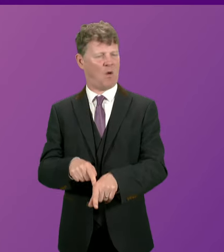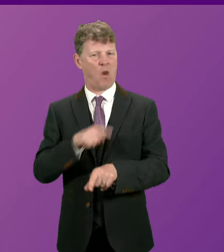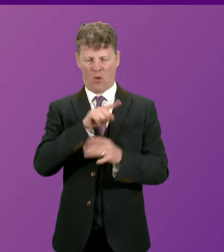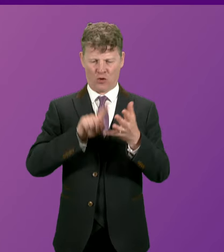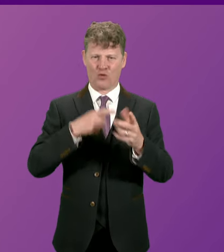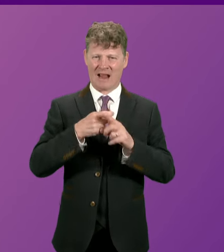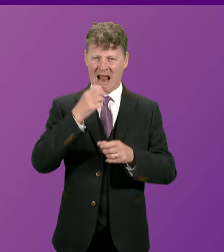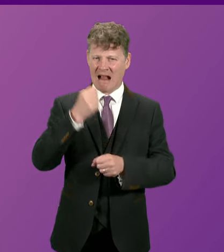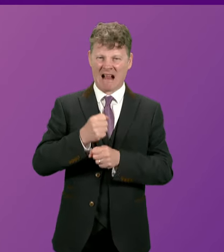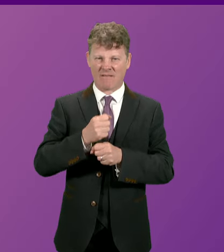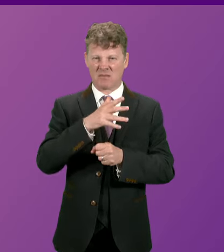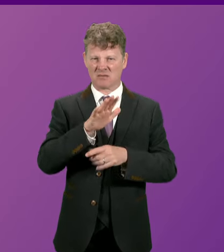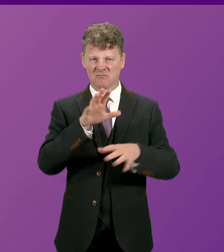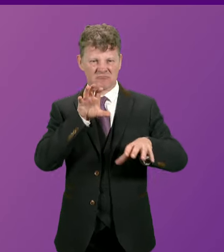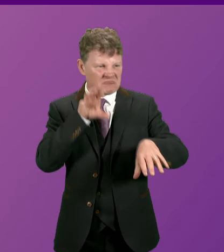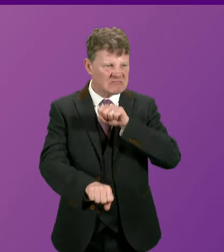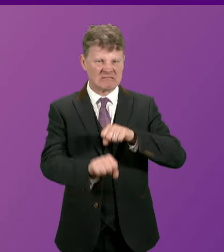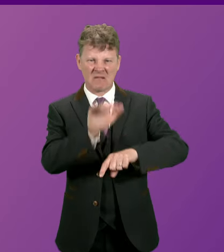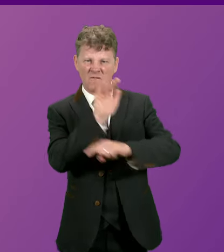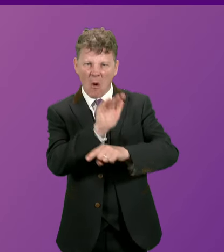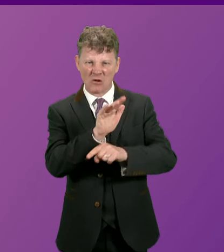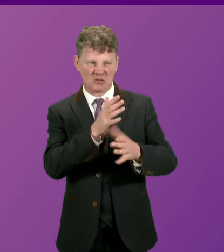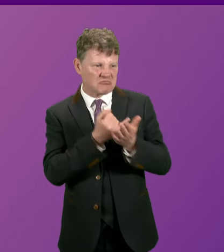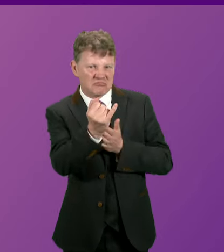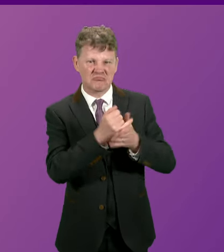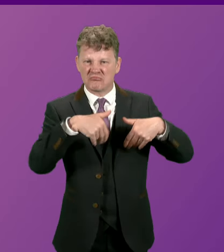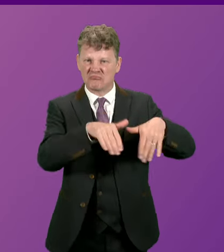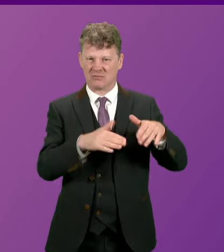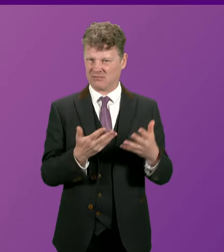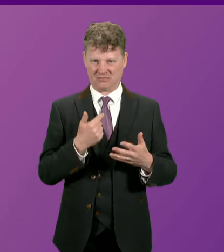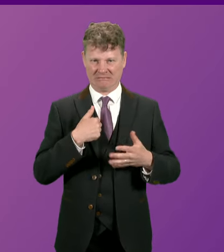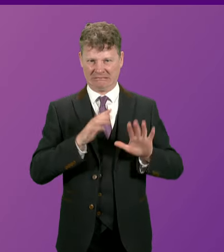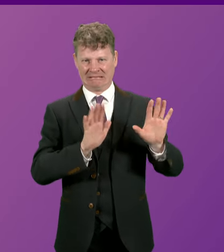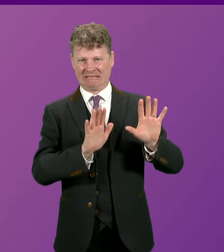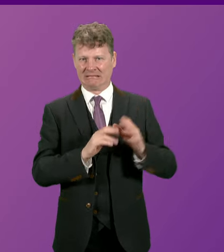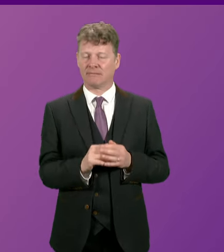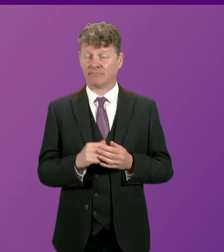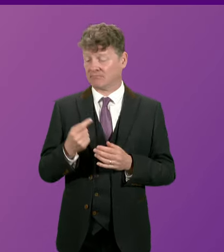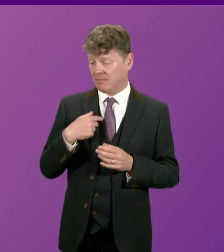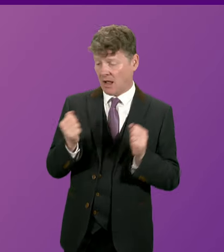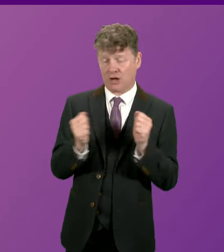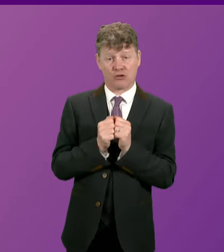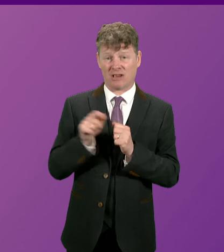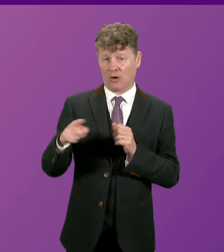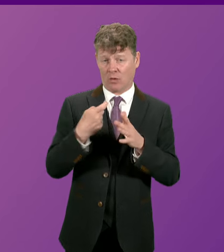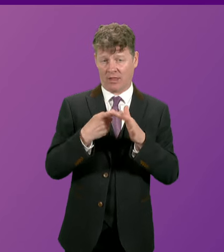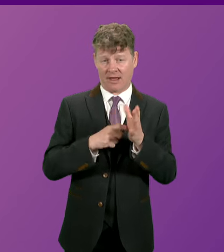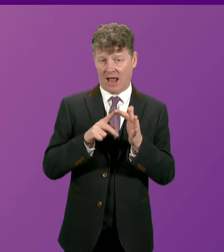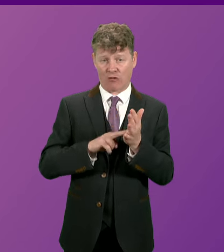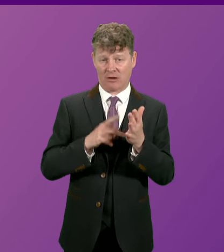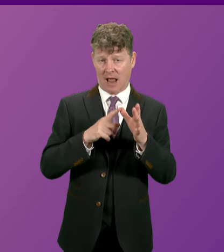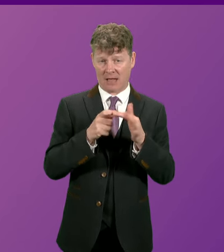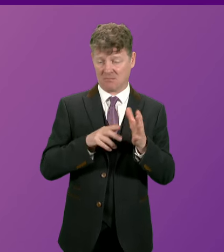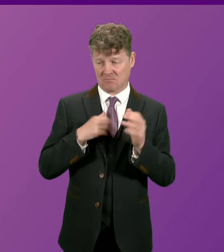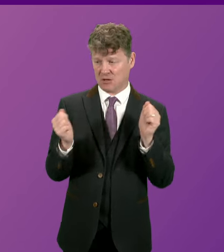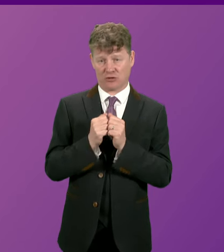government. First Minister. I agree entirely I agree entirely with Karen Adam